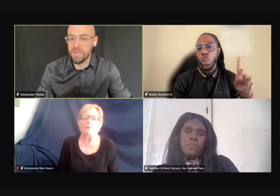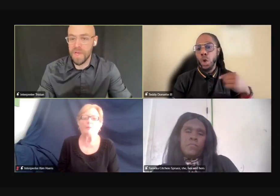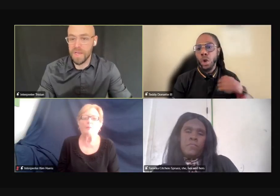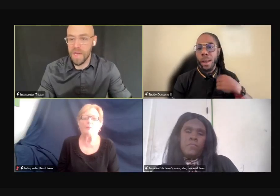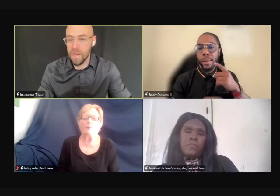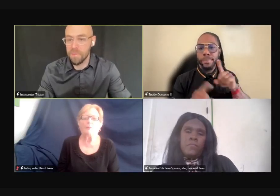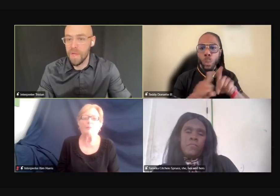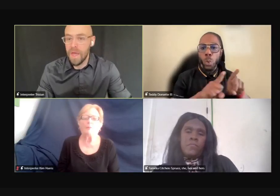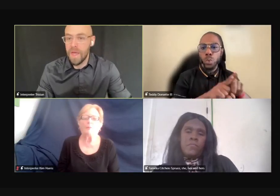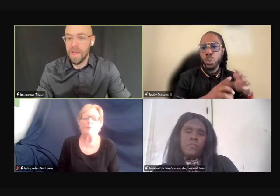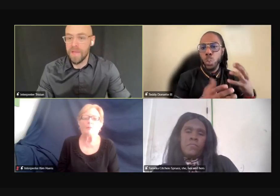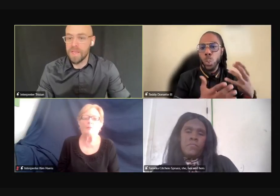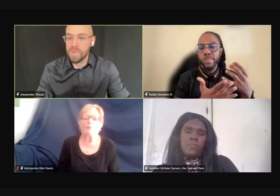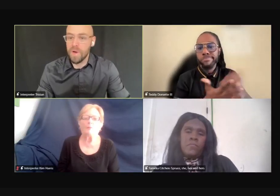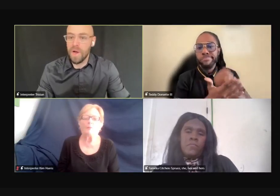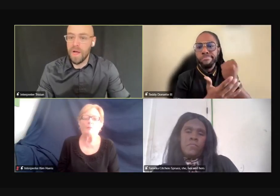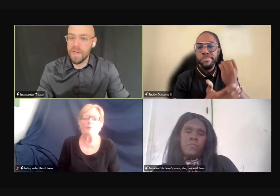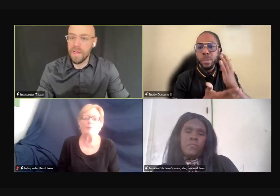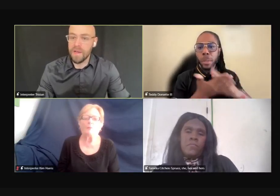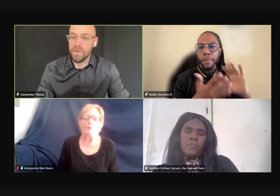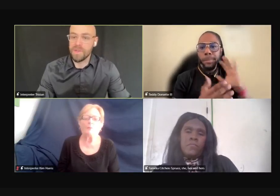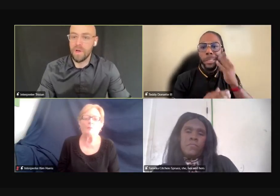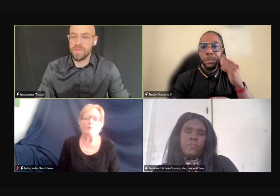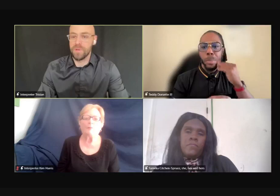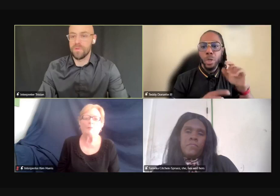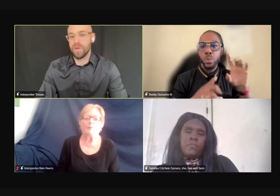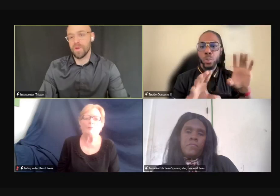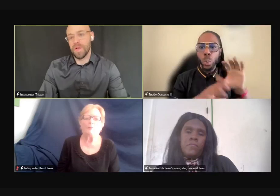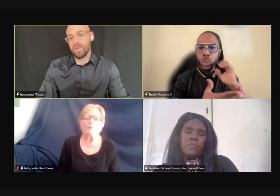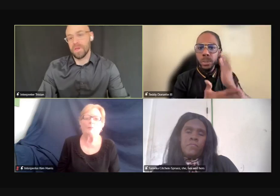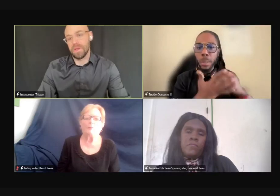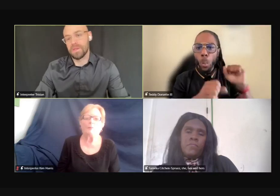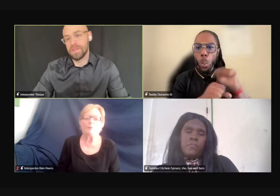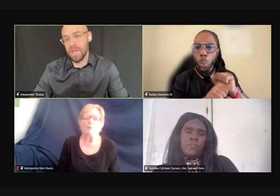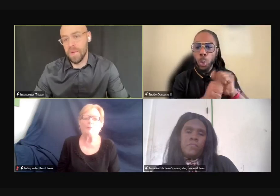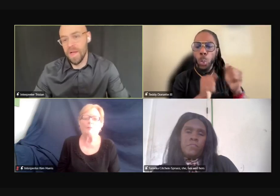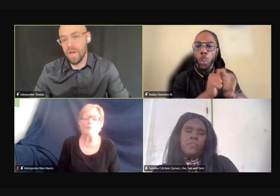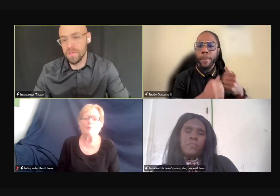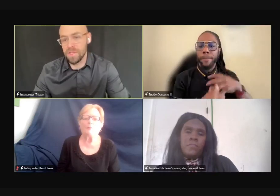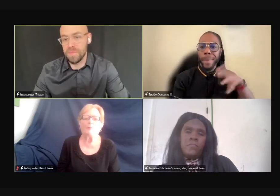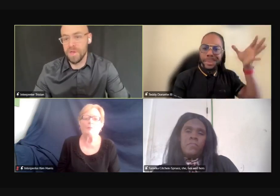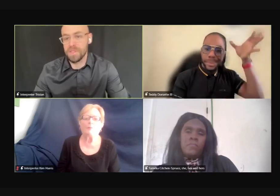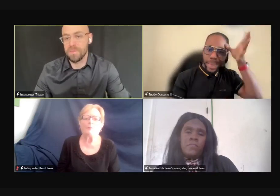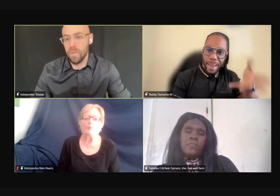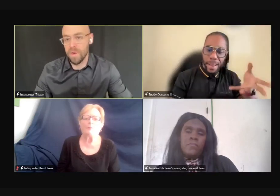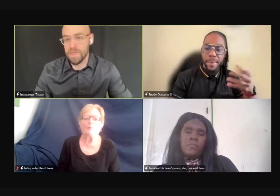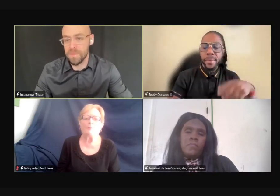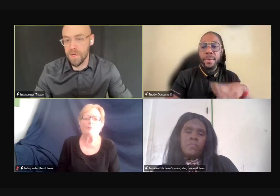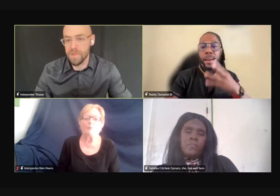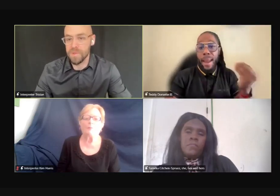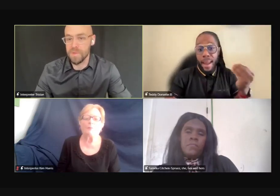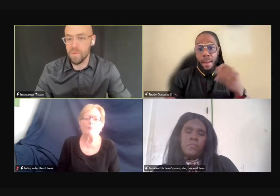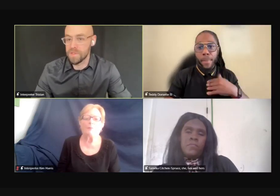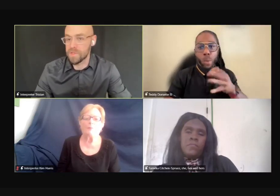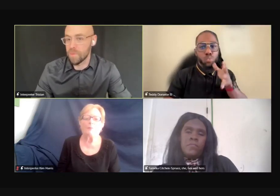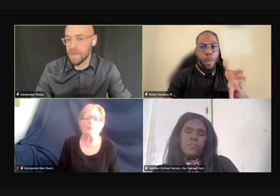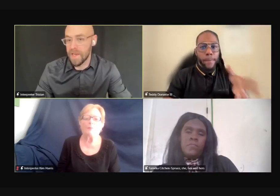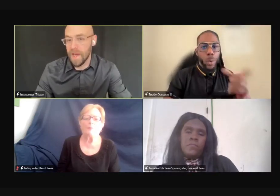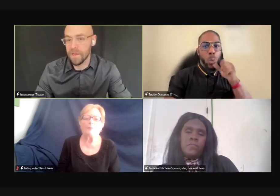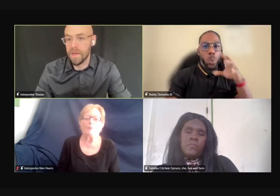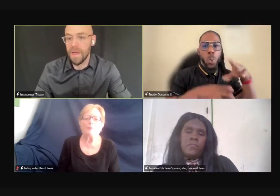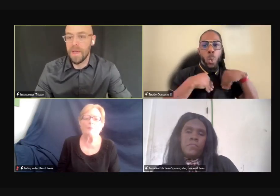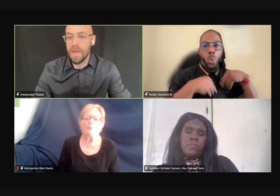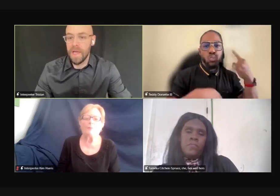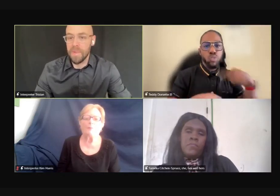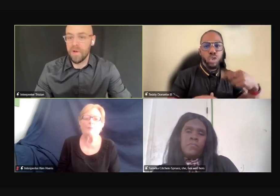employers for that time. And that's where I kind of was also figured out that to get my college experience and my work experience was through